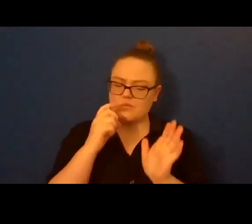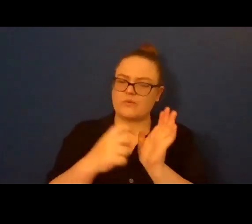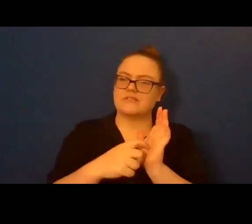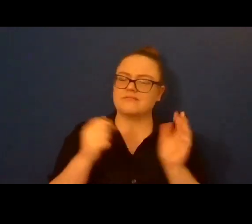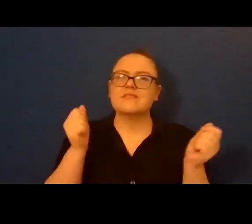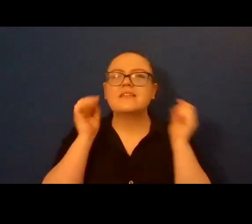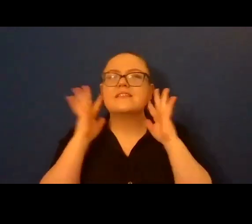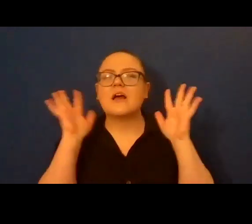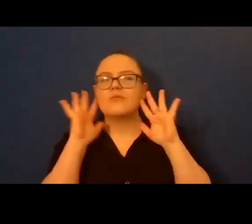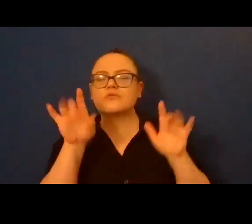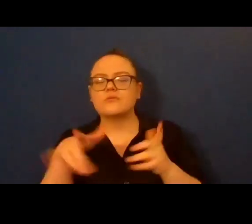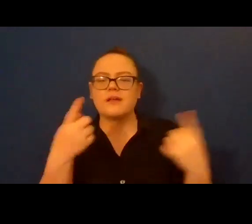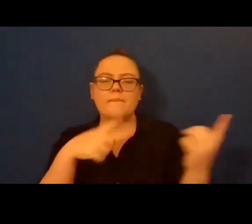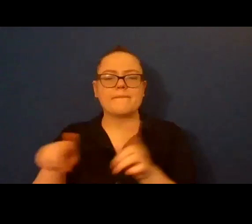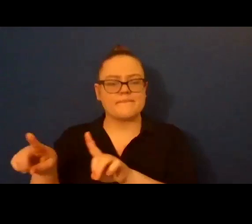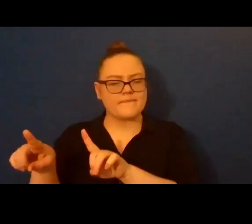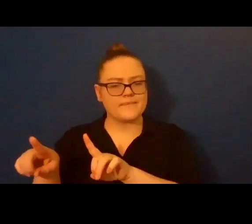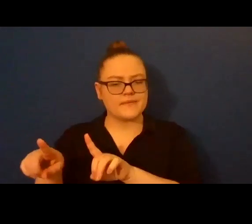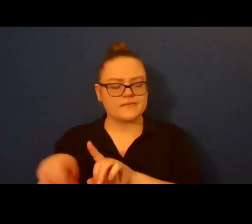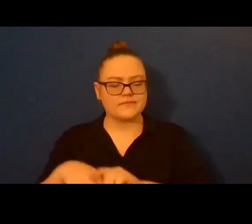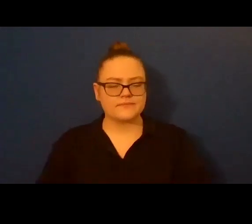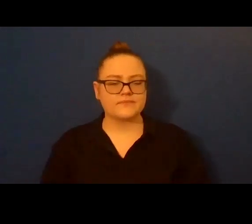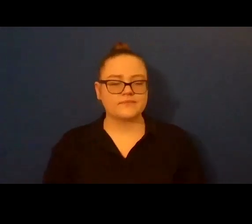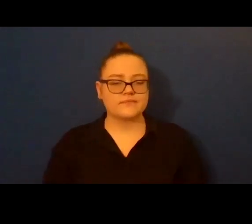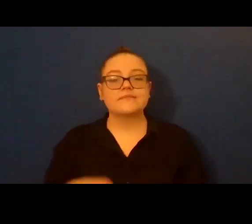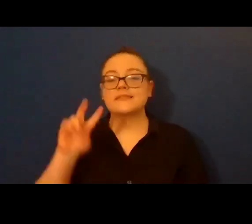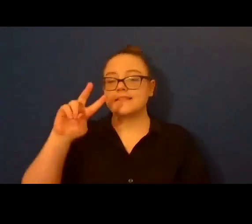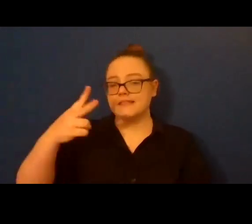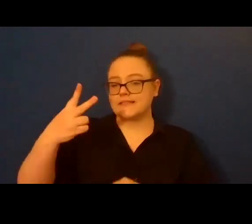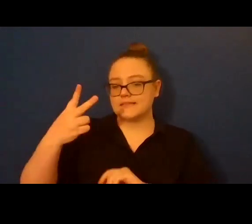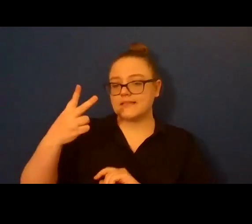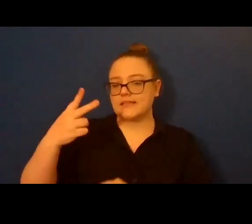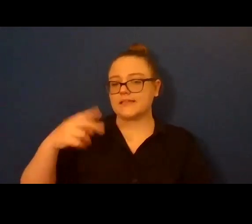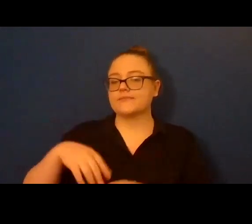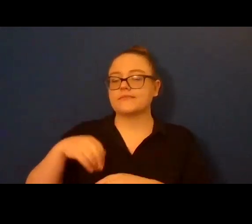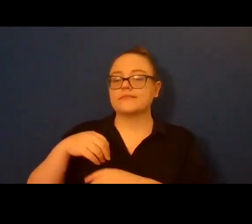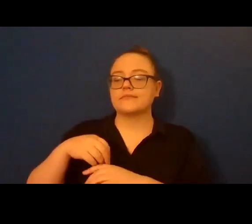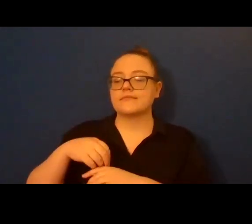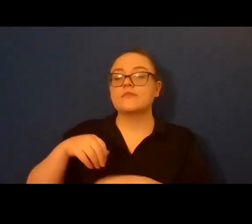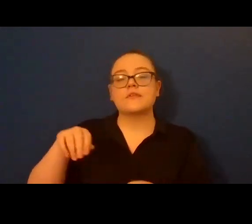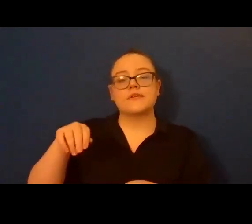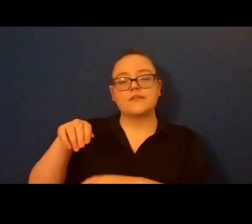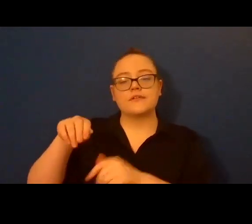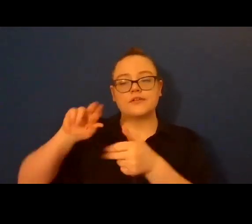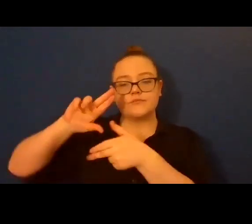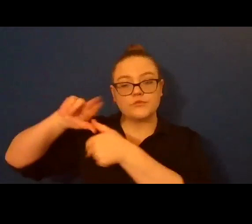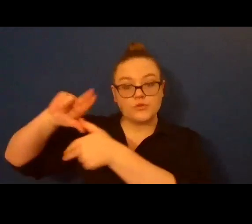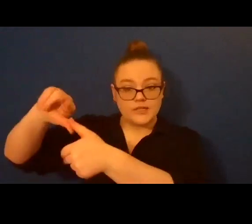And the second piece I'm going to read is a micro called In the Aftermath of Hurricane Maria.